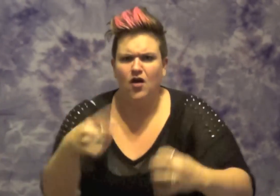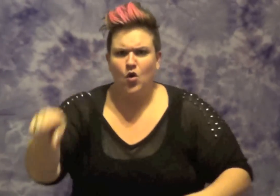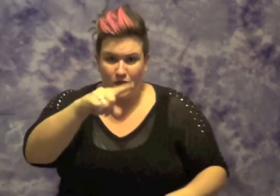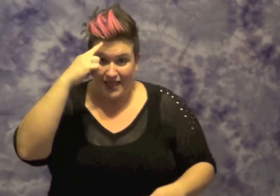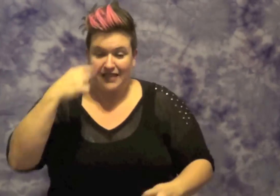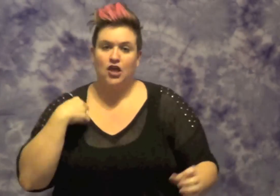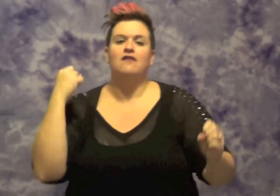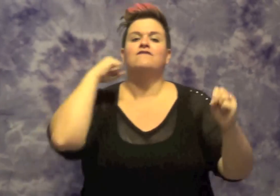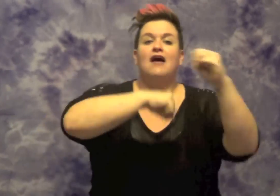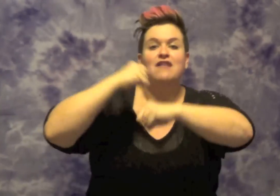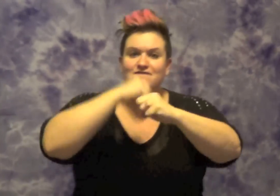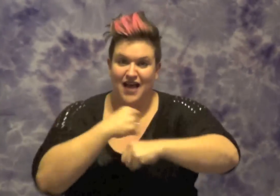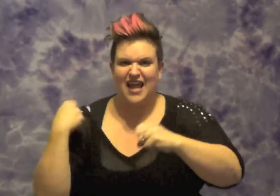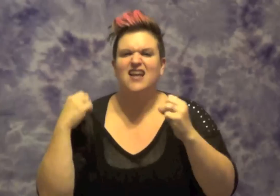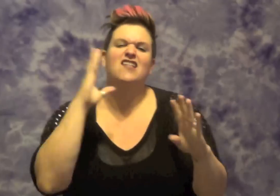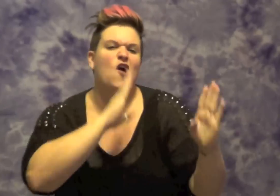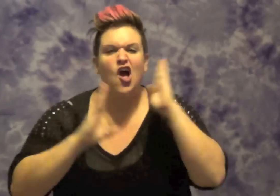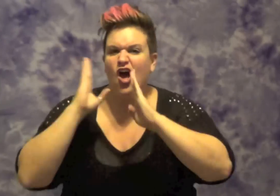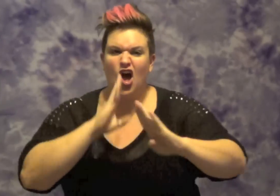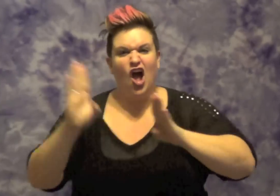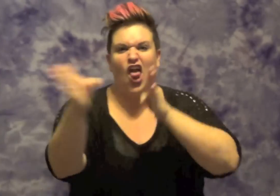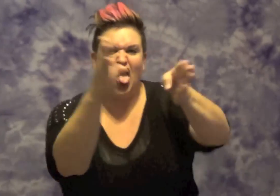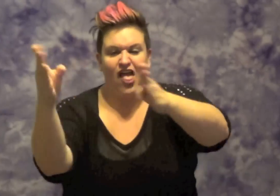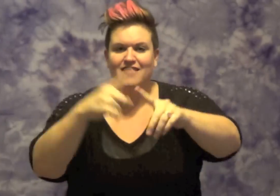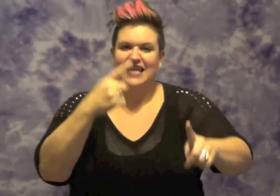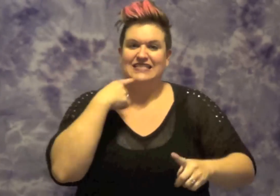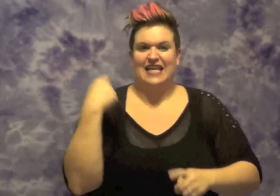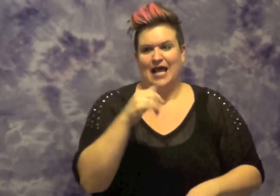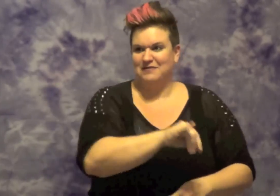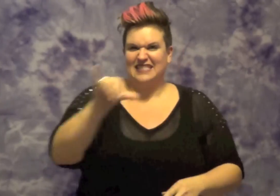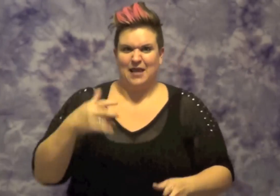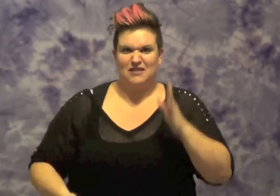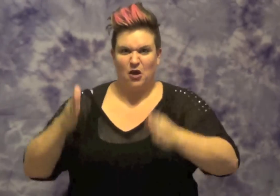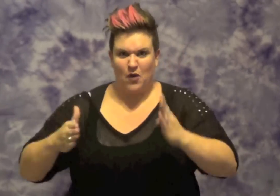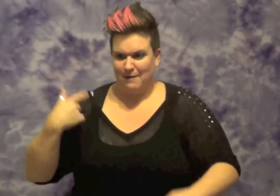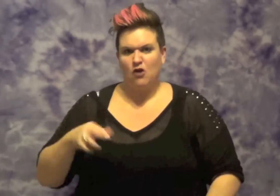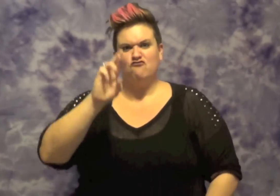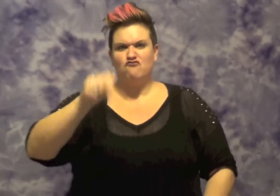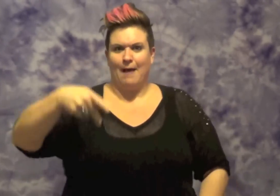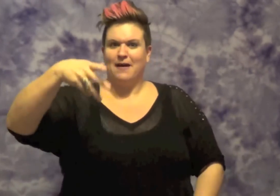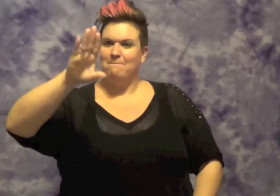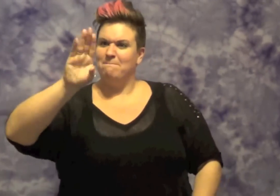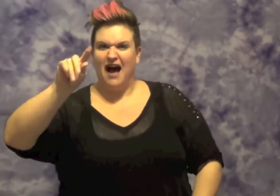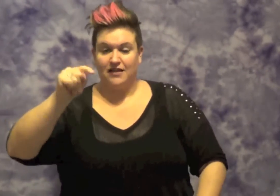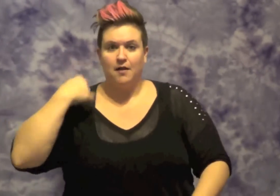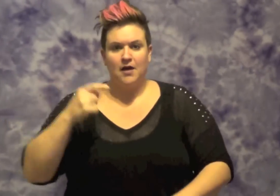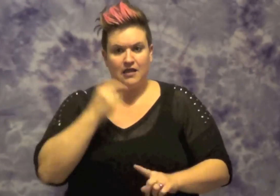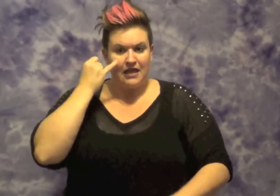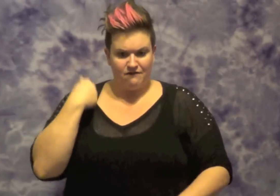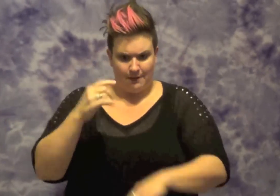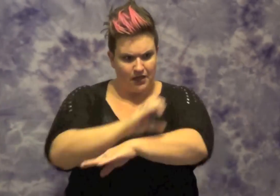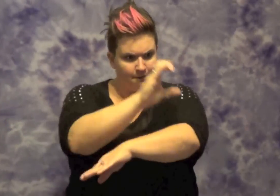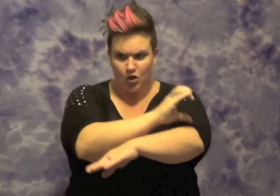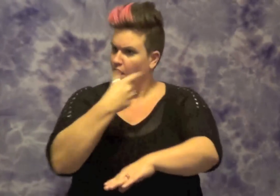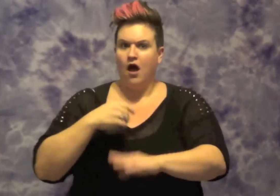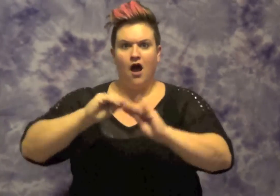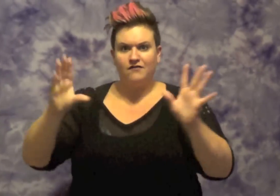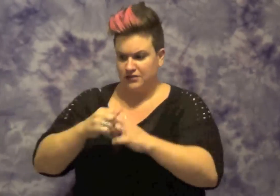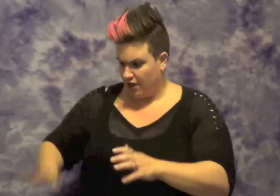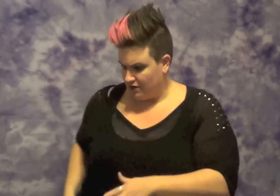long enough to slap, box, slap, box? They said I rap like a robot, so call me Rap, box. But for me to rap like a computer must be in my jeans. I got a laptop in my